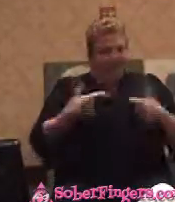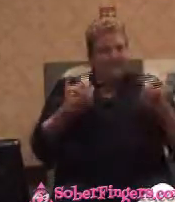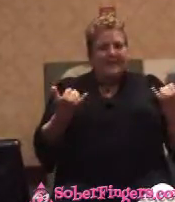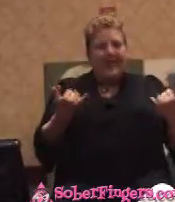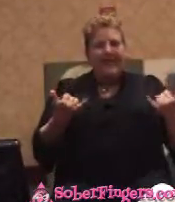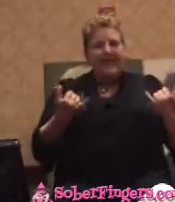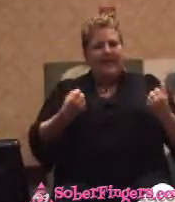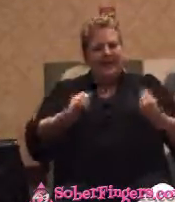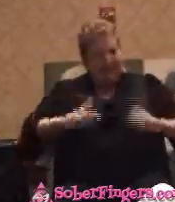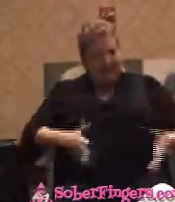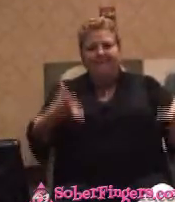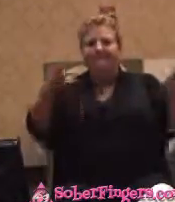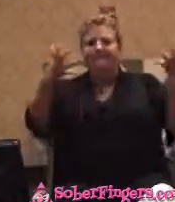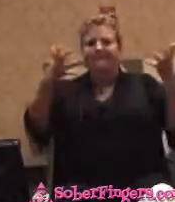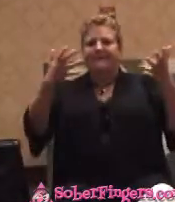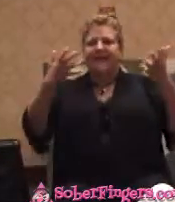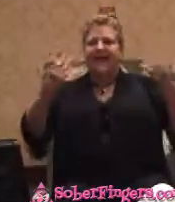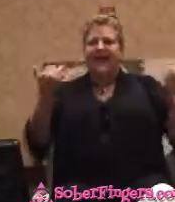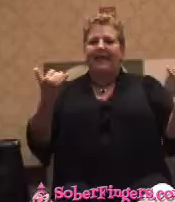all there is. It's all there is.